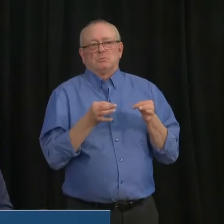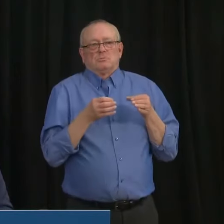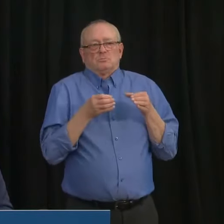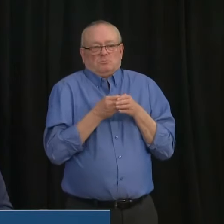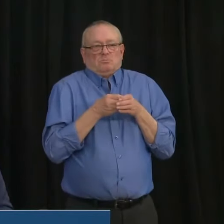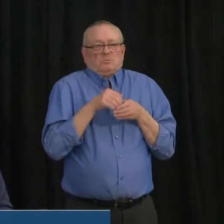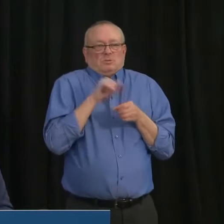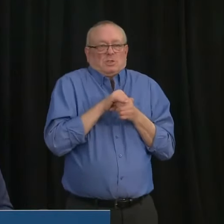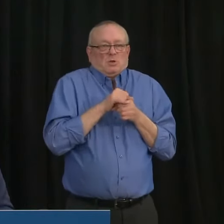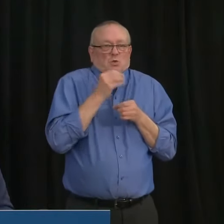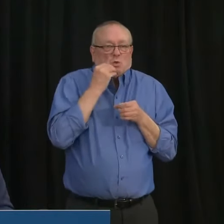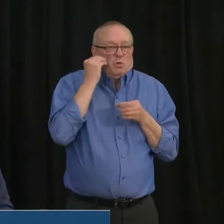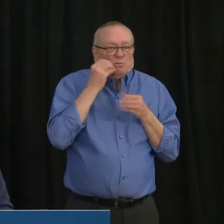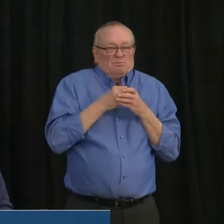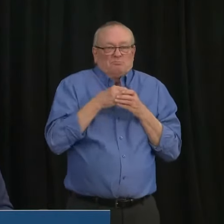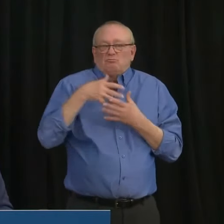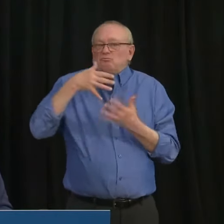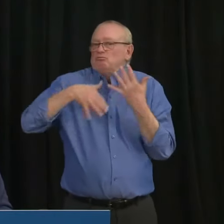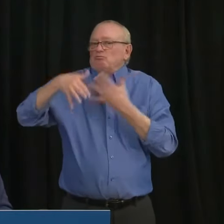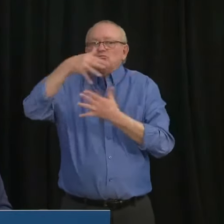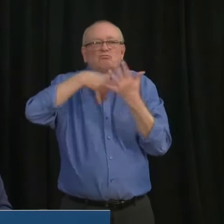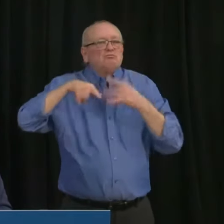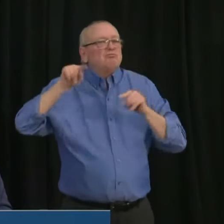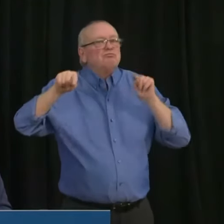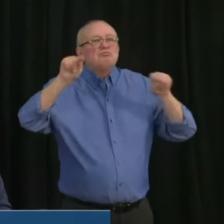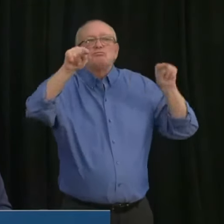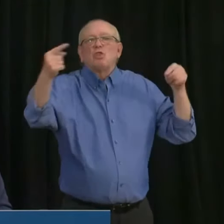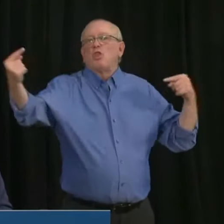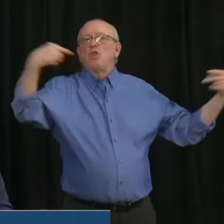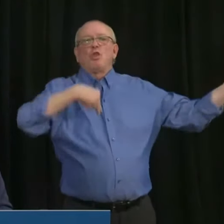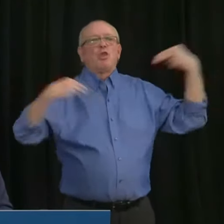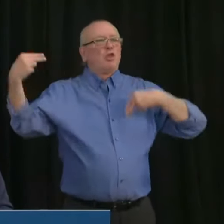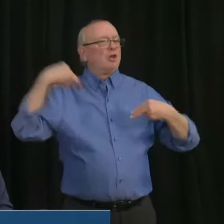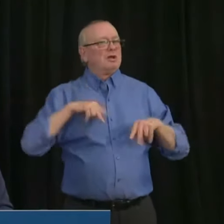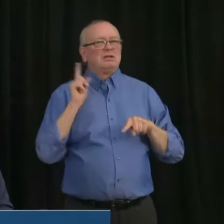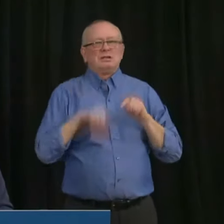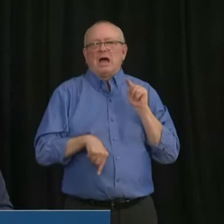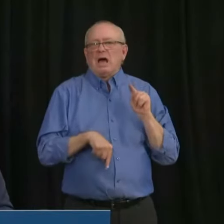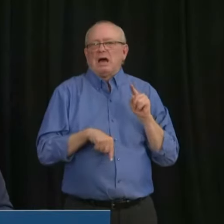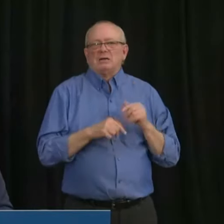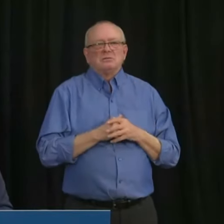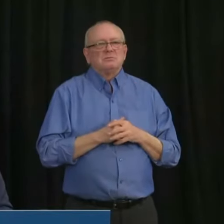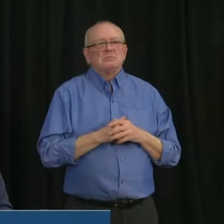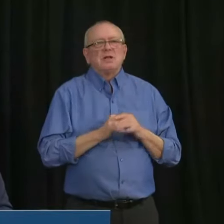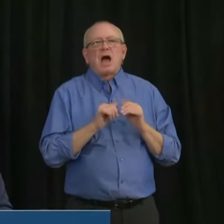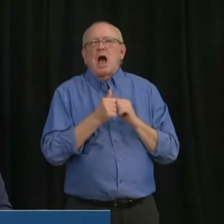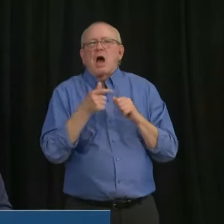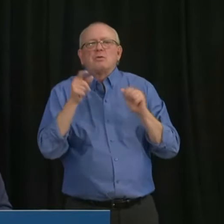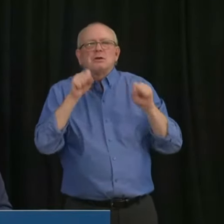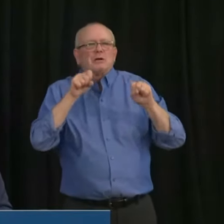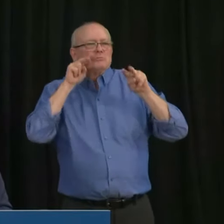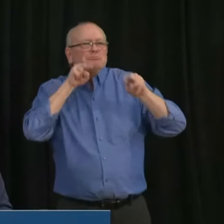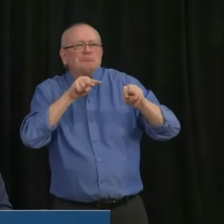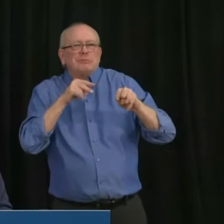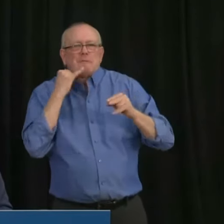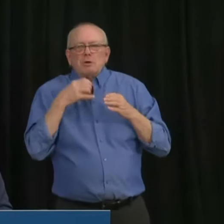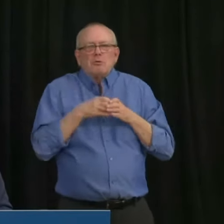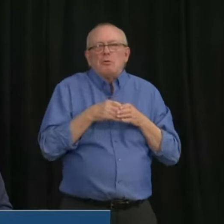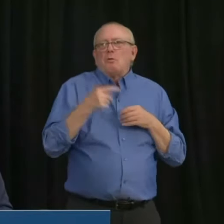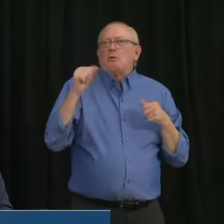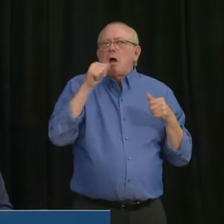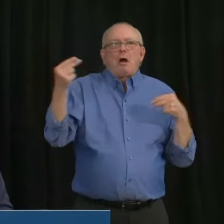I'm just wondering, how is it going to be enforced? Will we have, uh, you know, are, are we basically going to be asking Albertans to sort of,